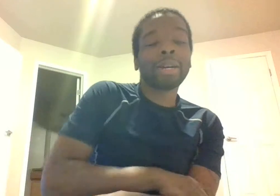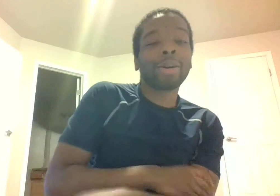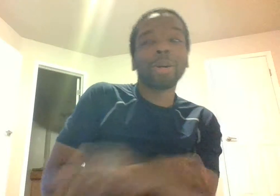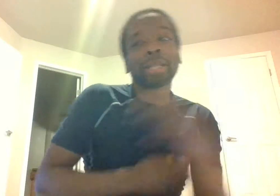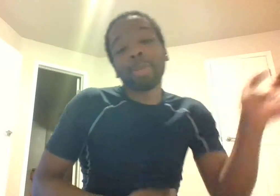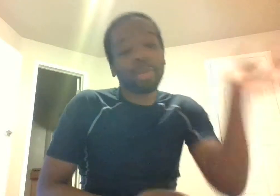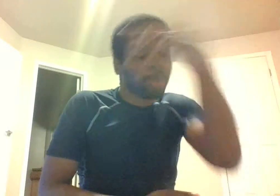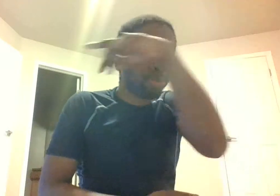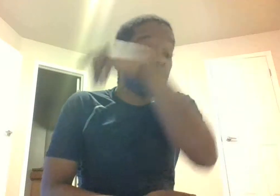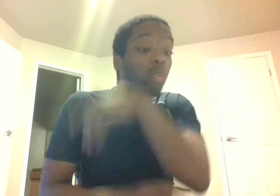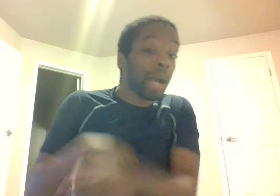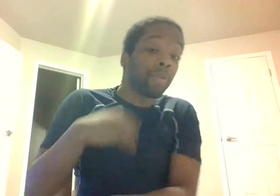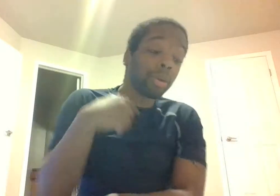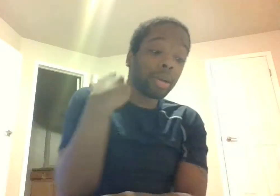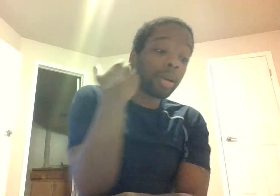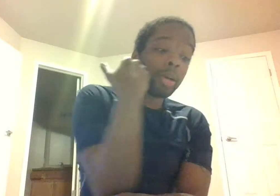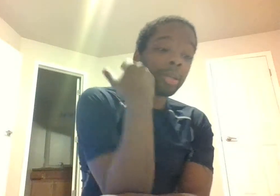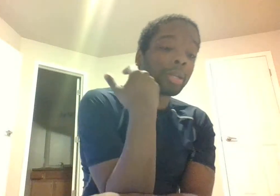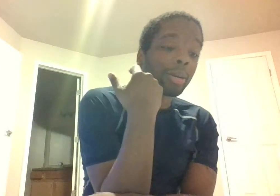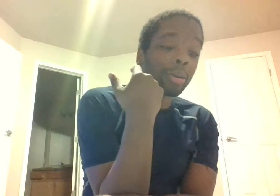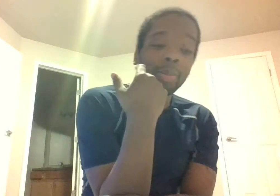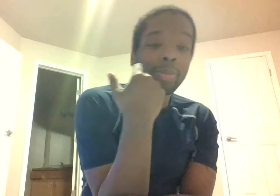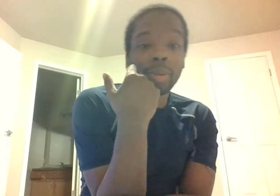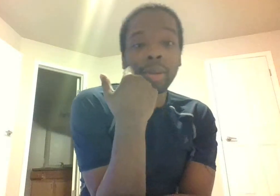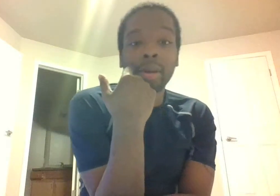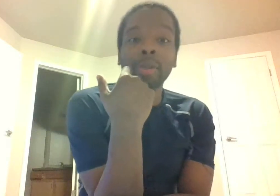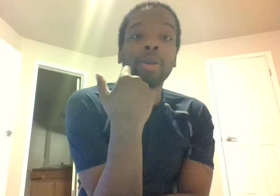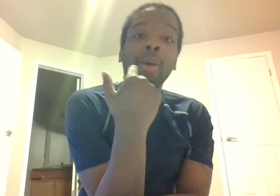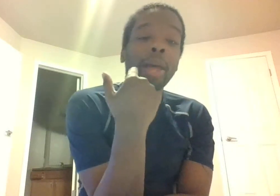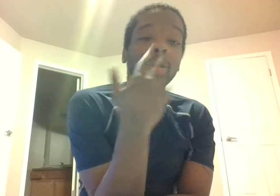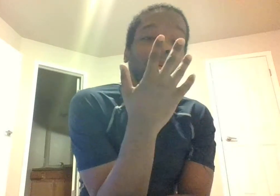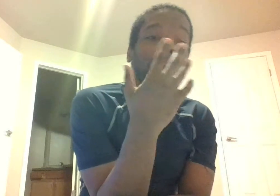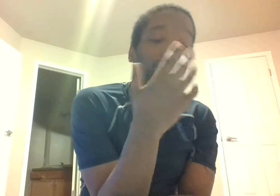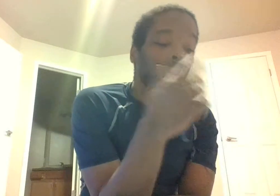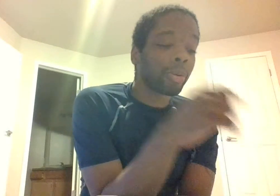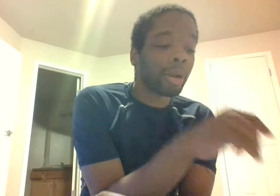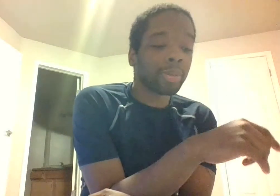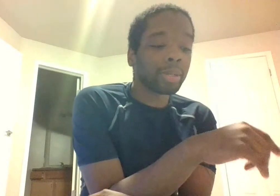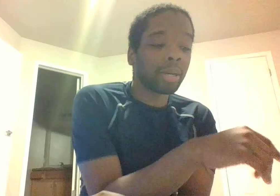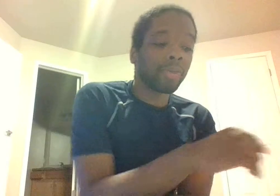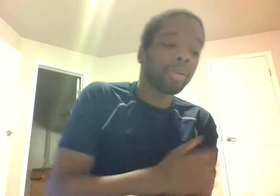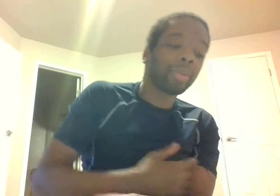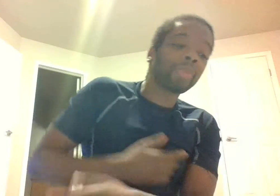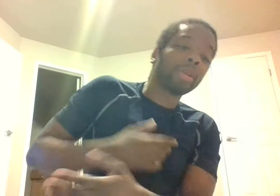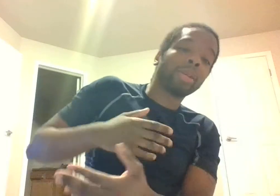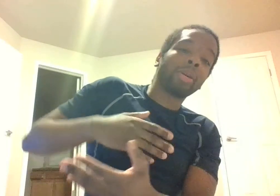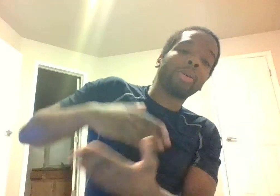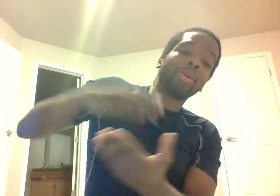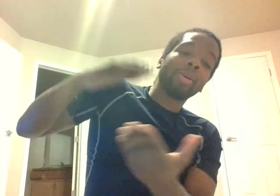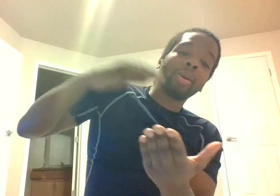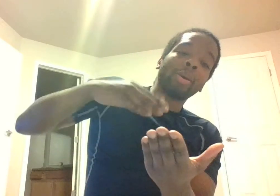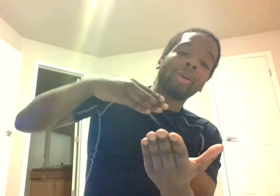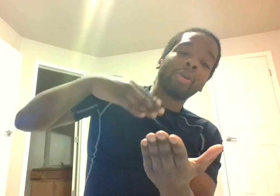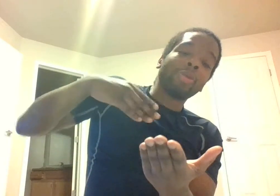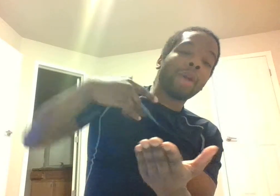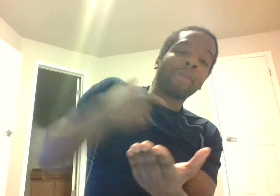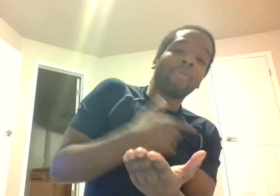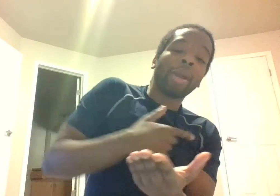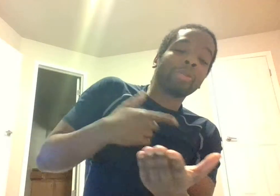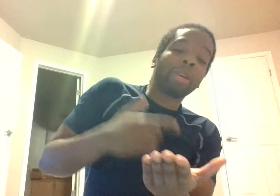code it's like whatever so you know how to do all that bullcrap and stuff so you have ways to